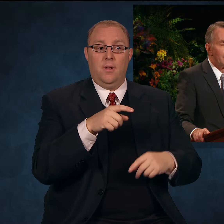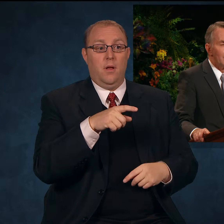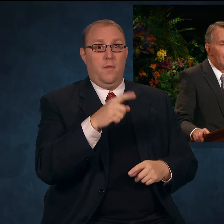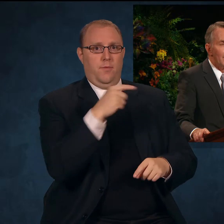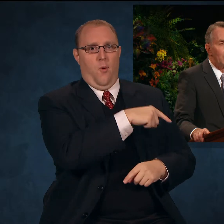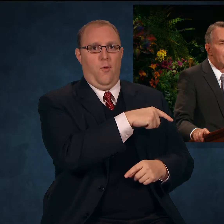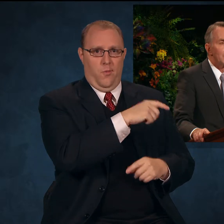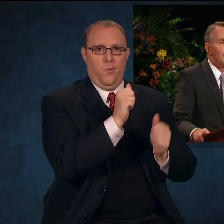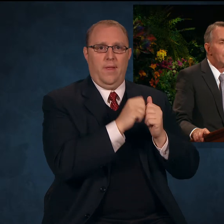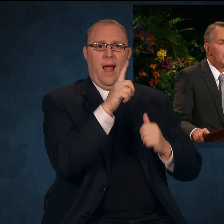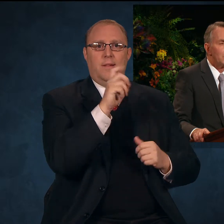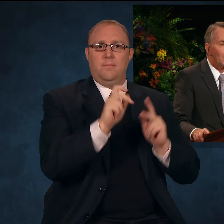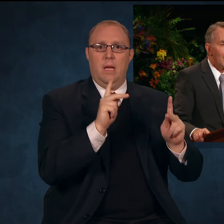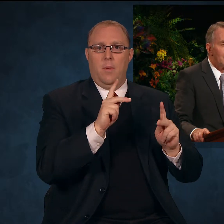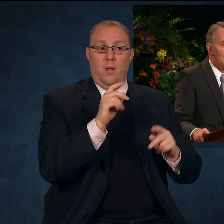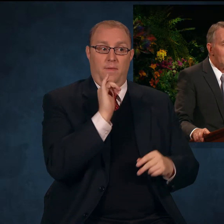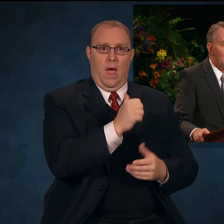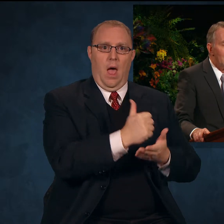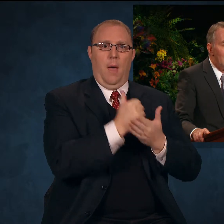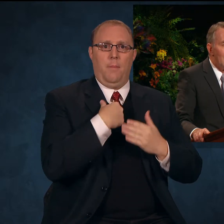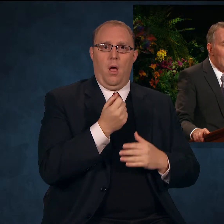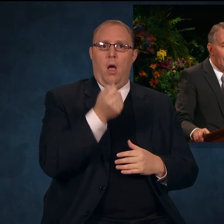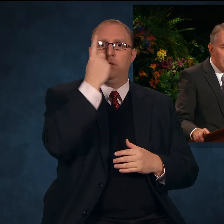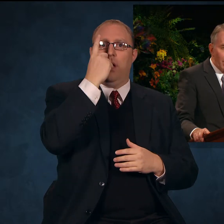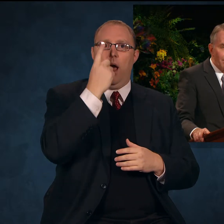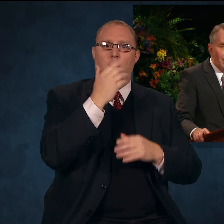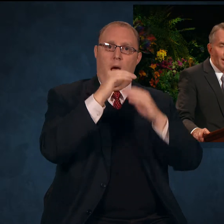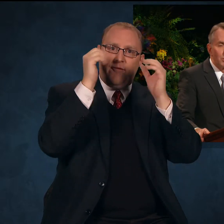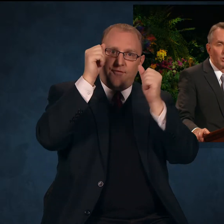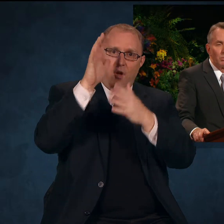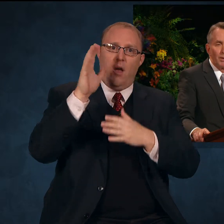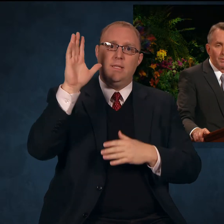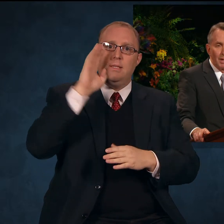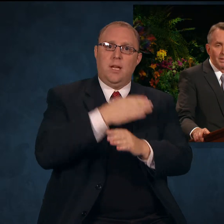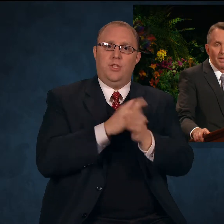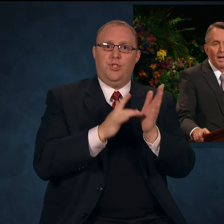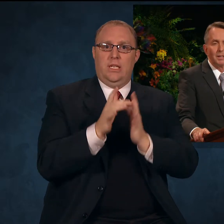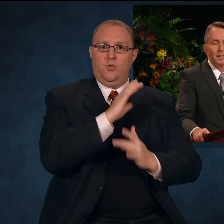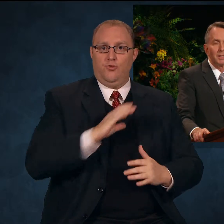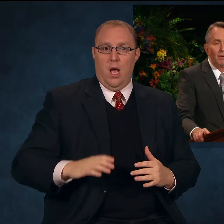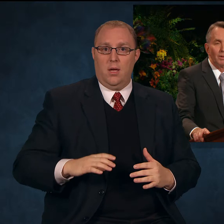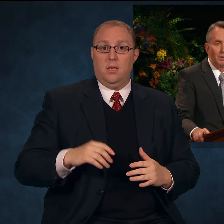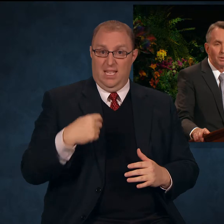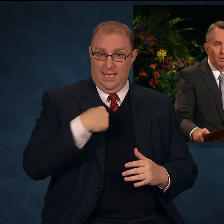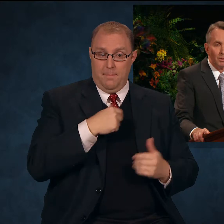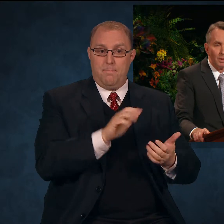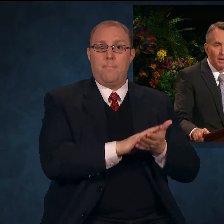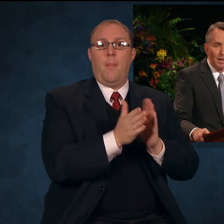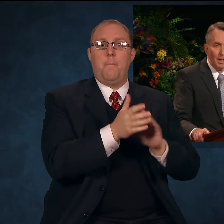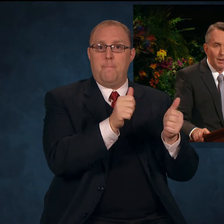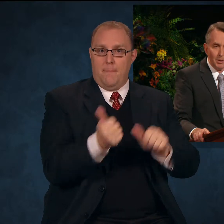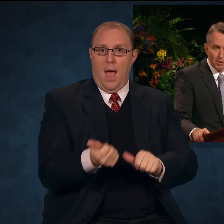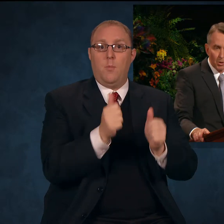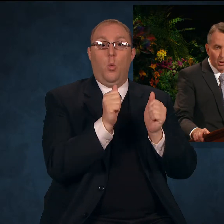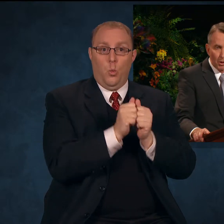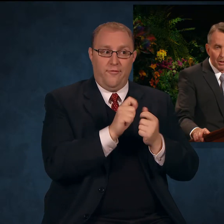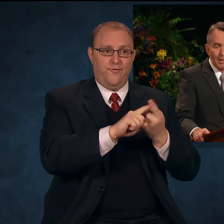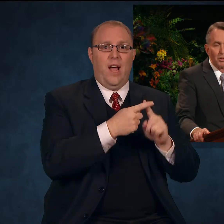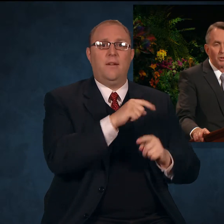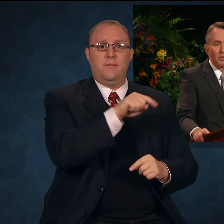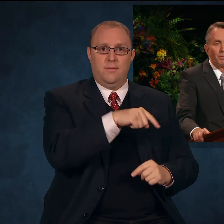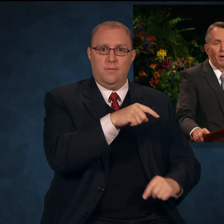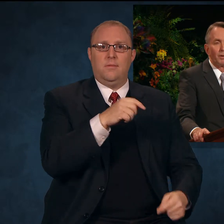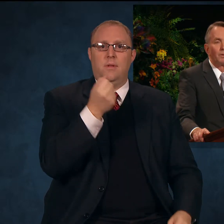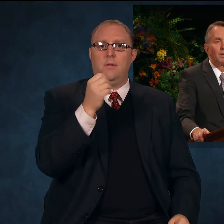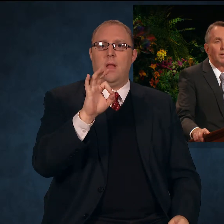Father and to His Son, Jesus Christ. I was baptized with my friends in 1972. This new current